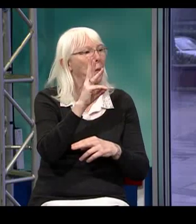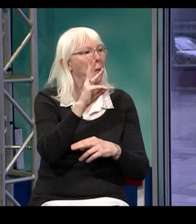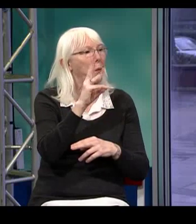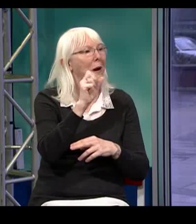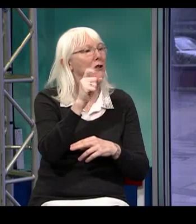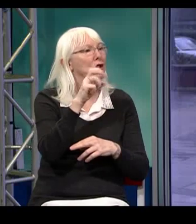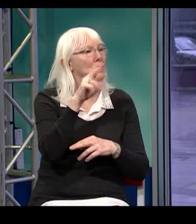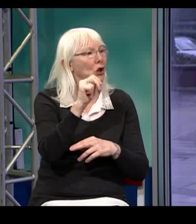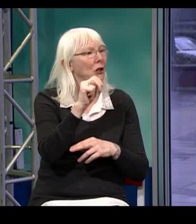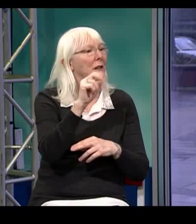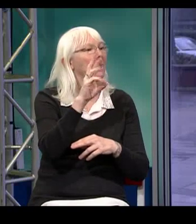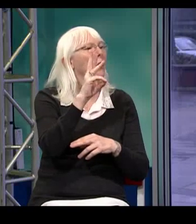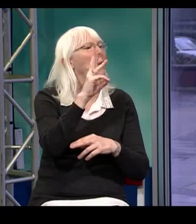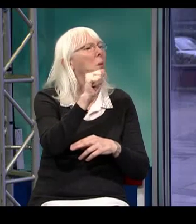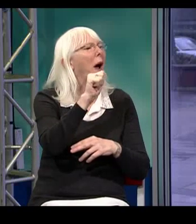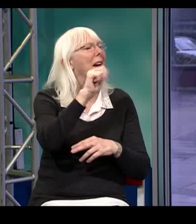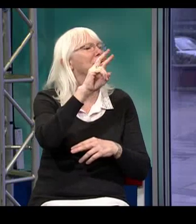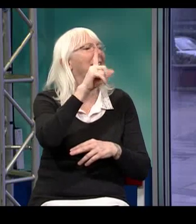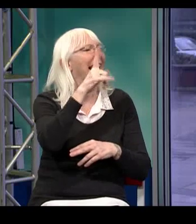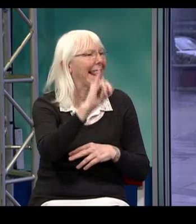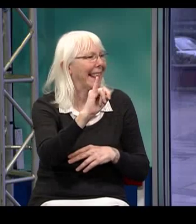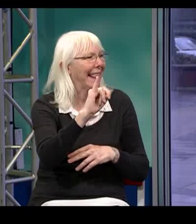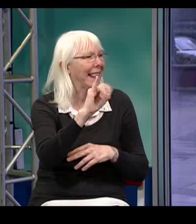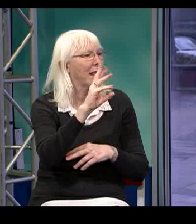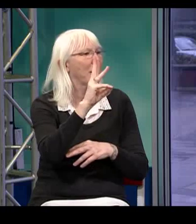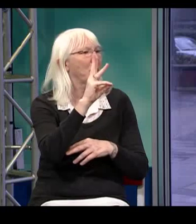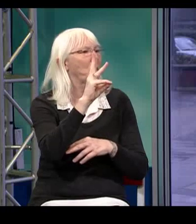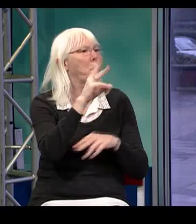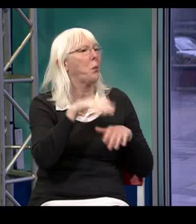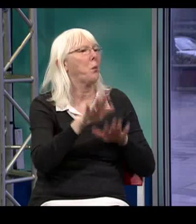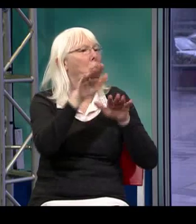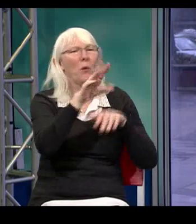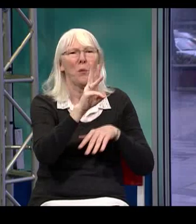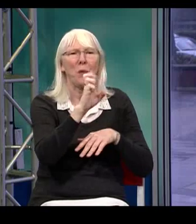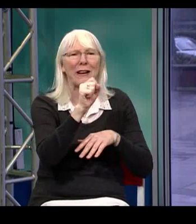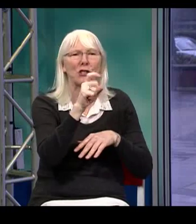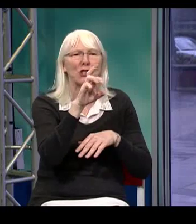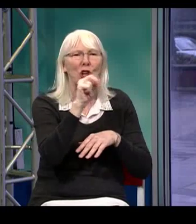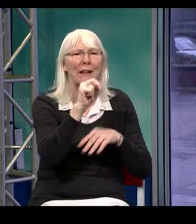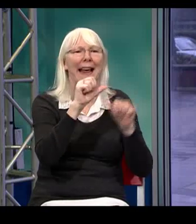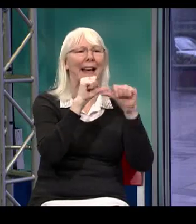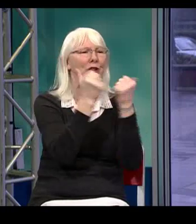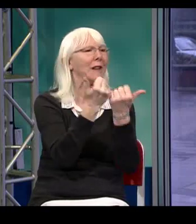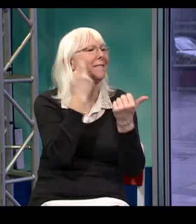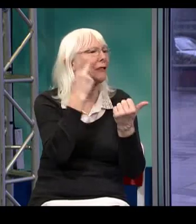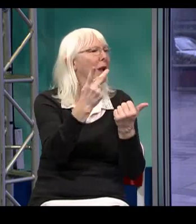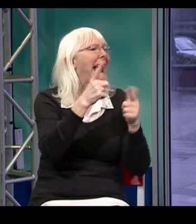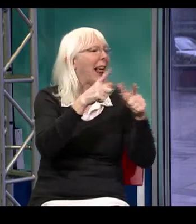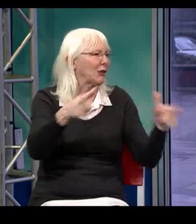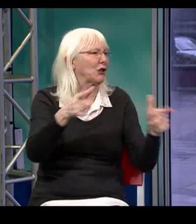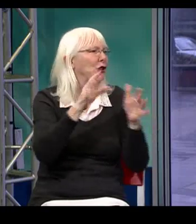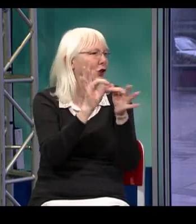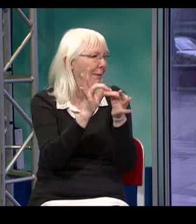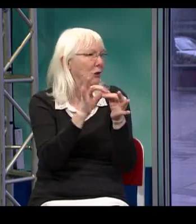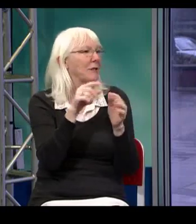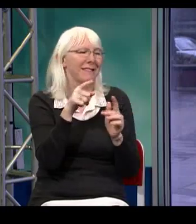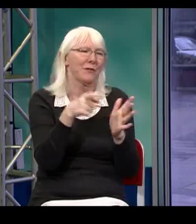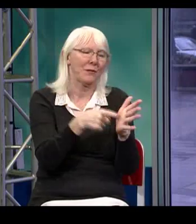We also have an association here in BC called Waveli, the West Coast Association of Visual Language Interpreters.